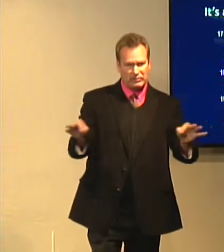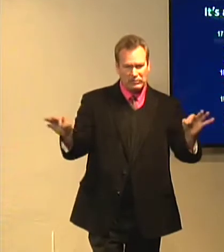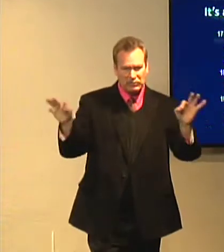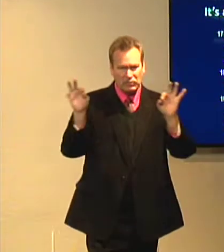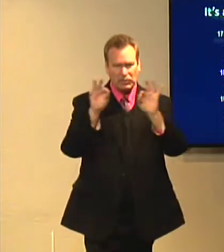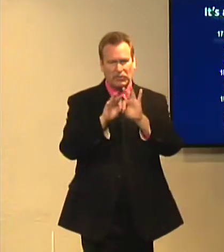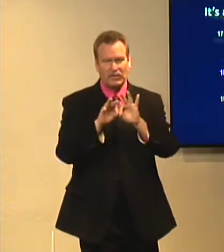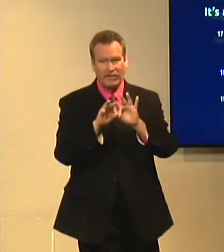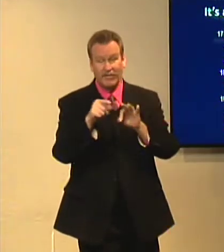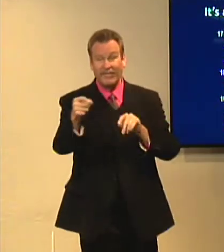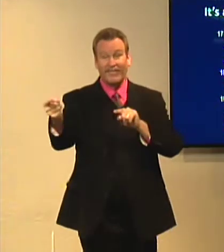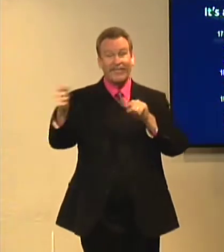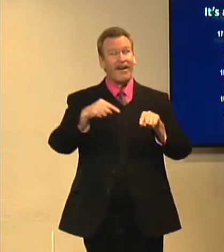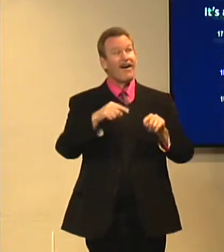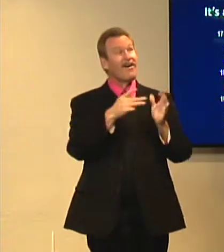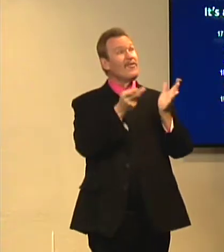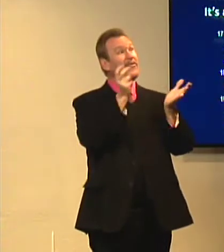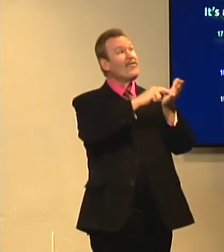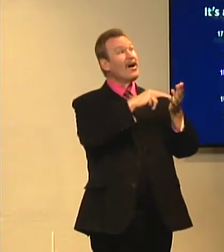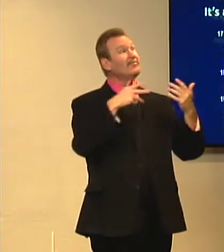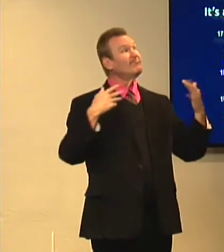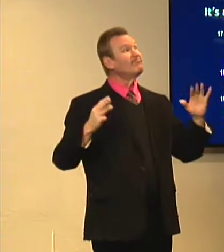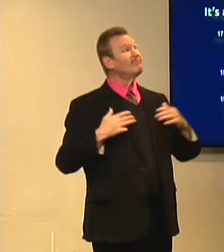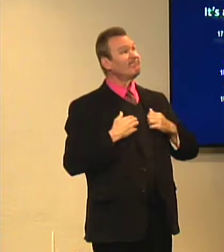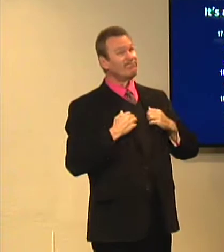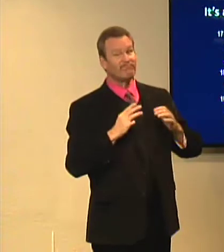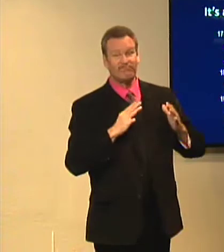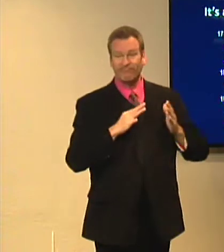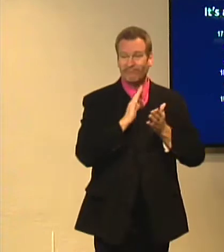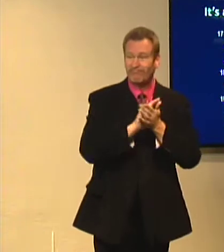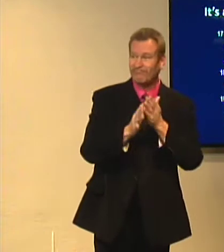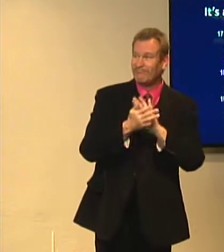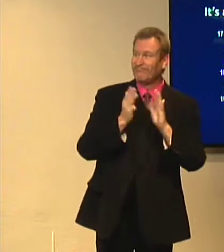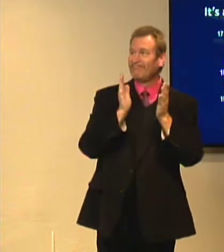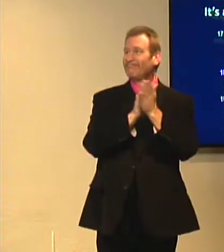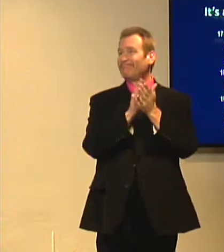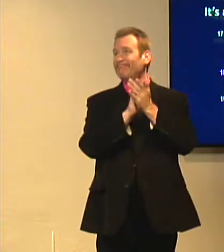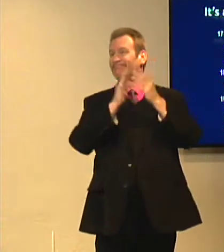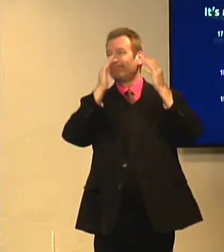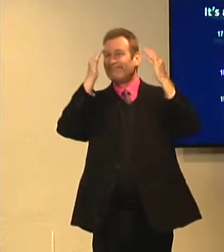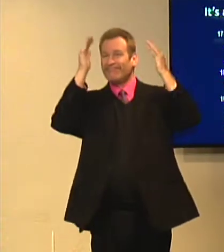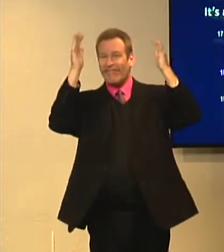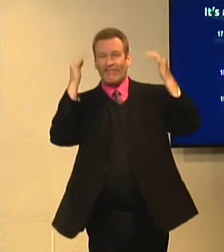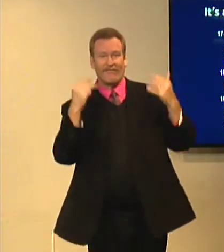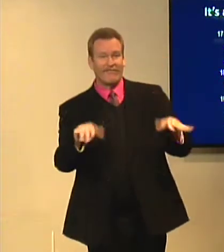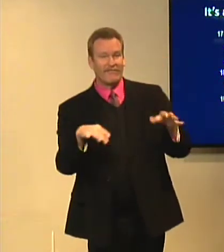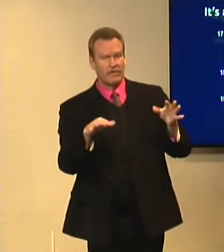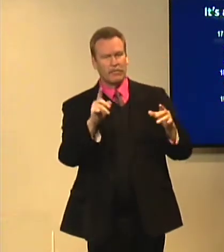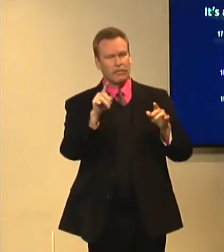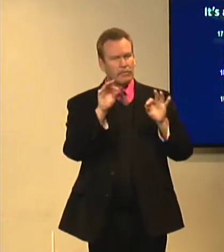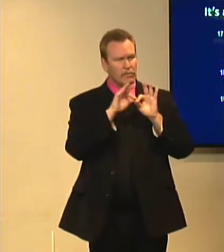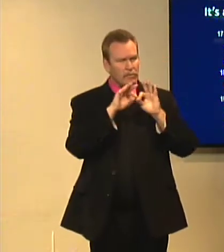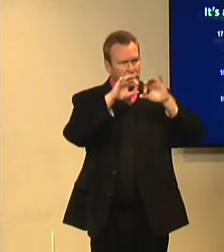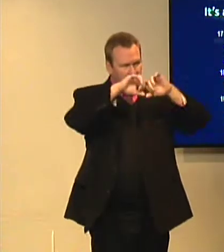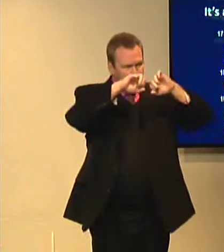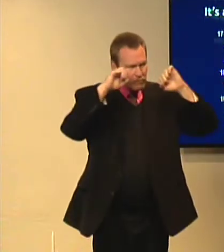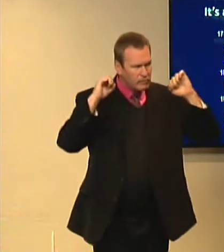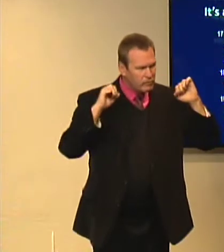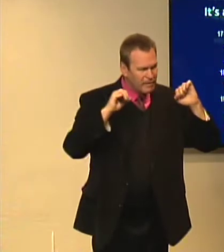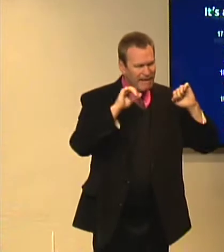Resurrection is the bedrock of our faith, as I'm saying. Some people are like, yep, Jesus was raised, praise God. We need to understand, we